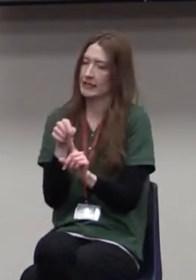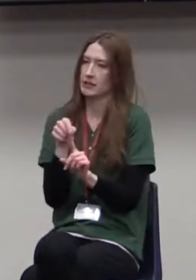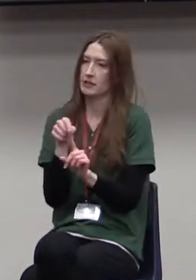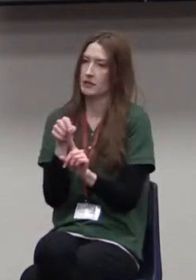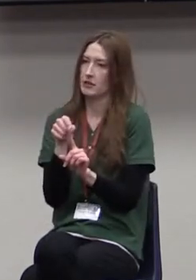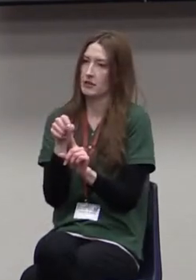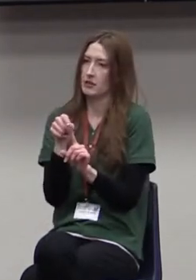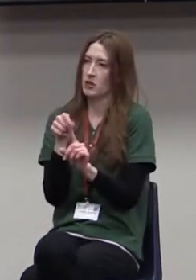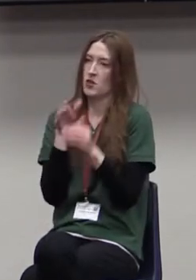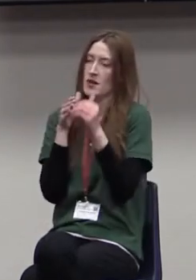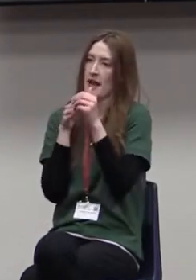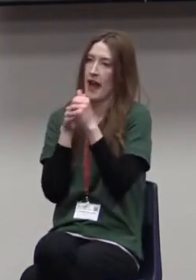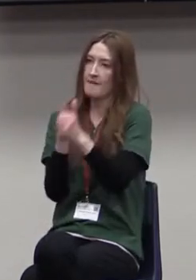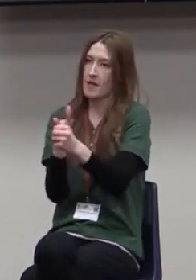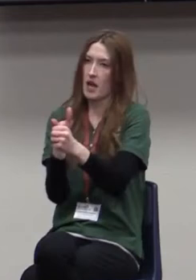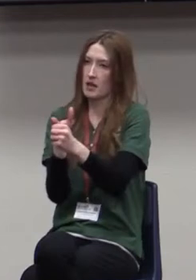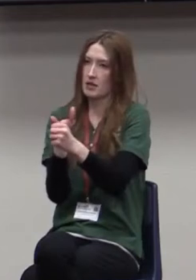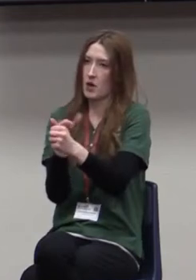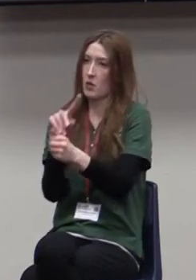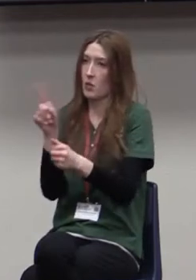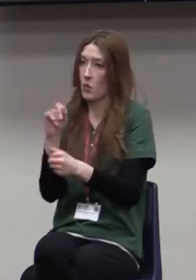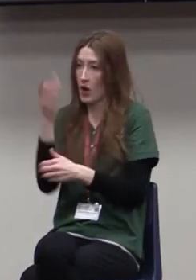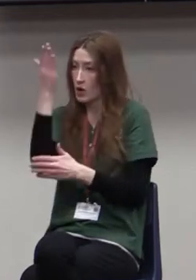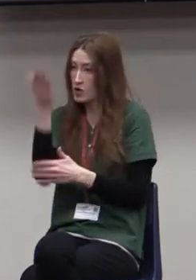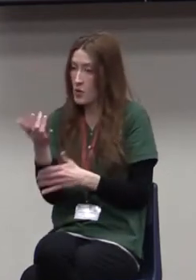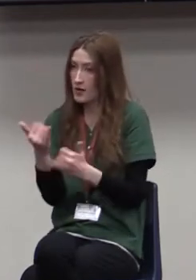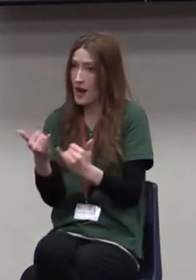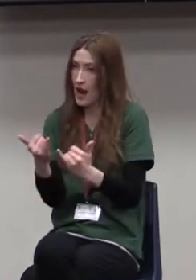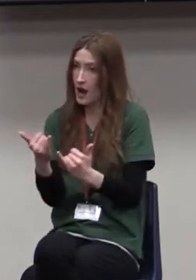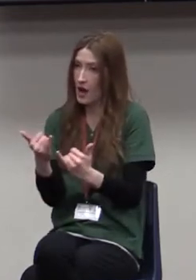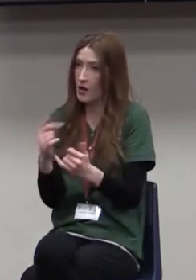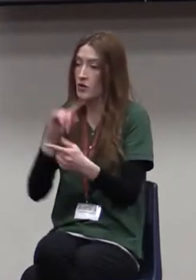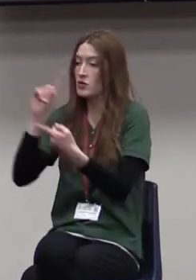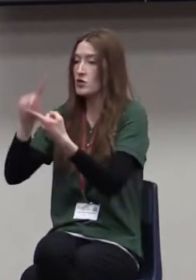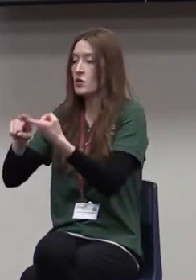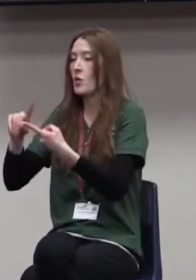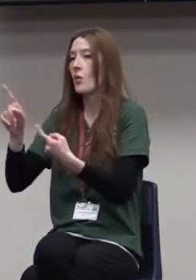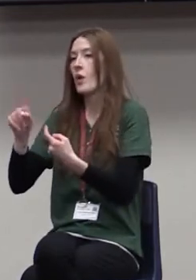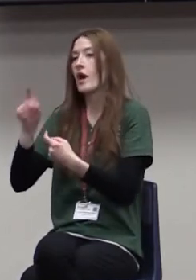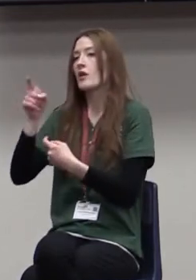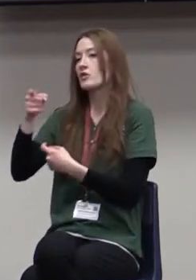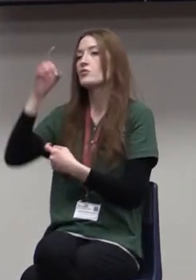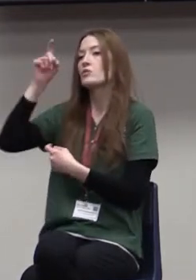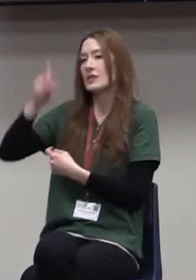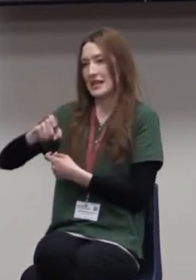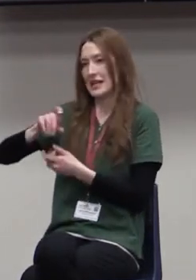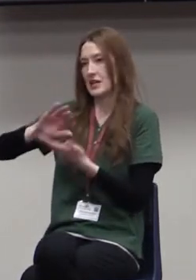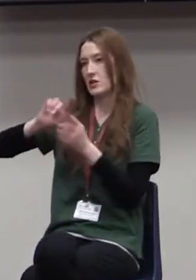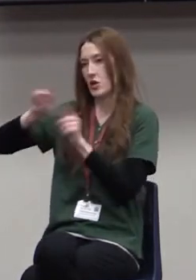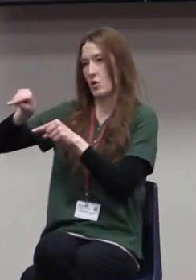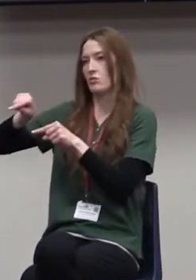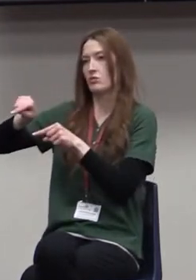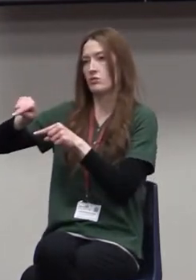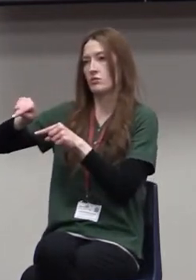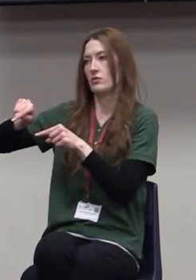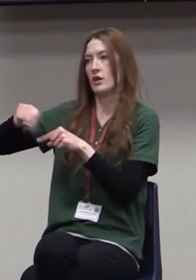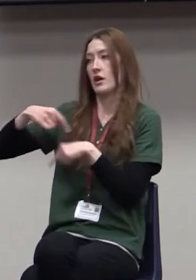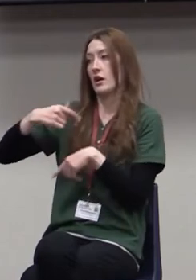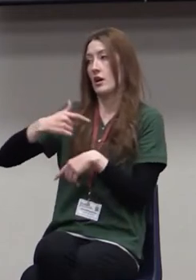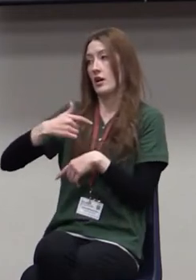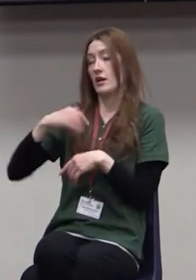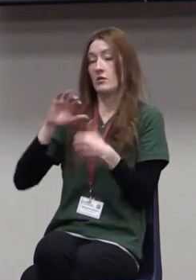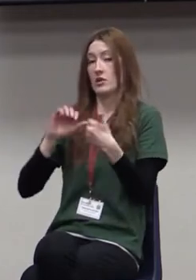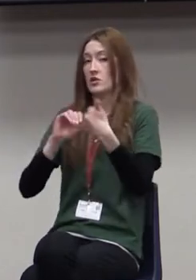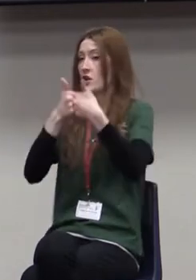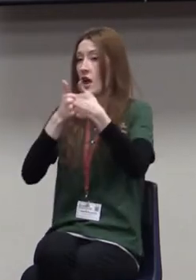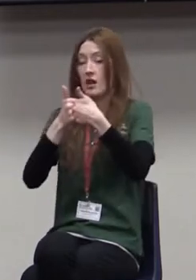navigating from where you are to where you need to be. I love to tell the challenge of communication even when